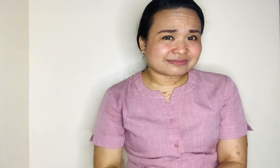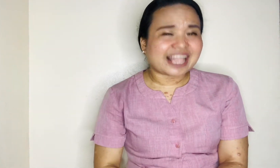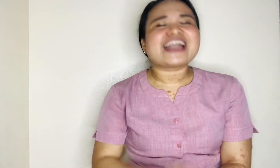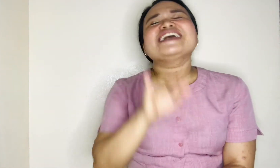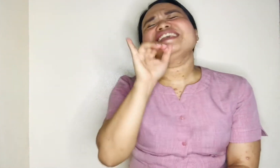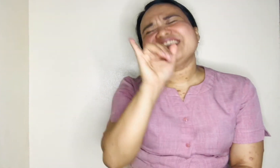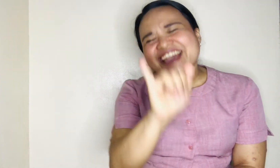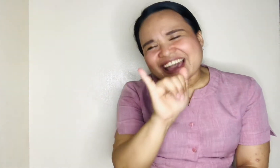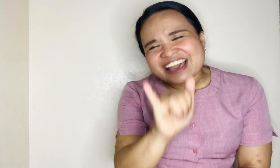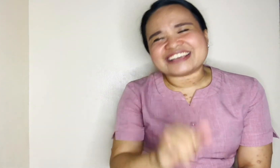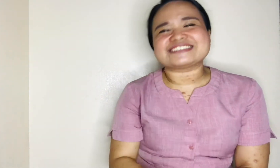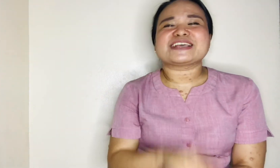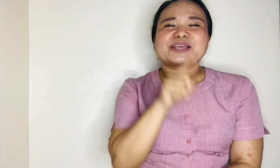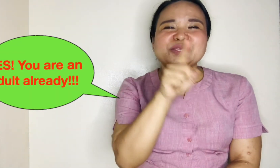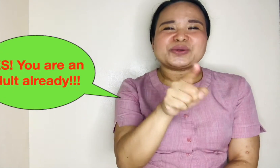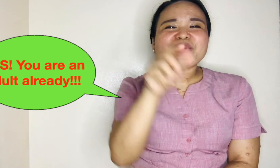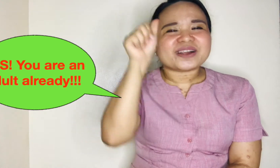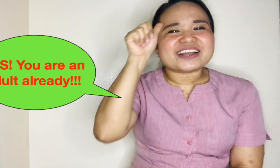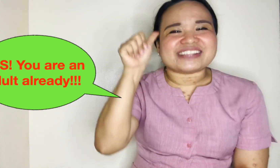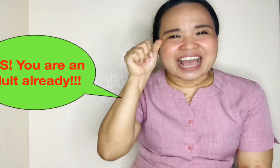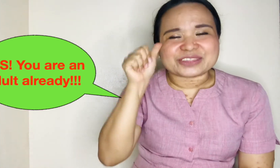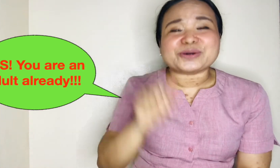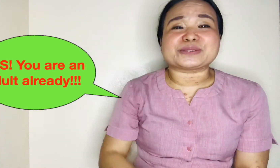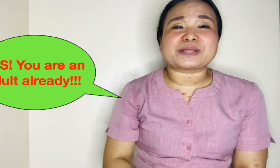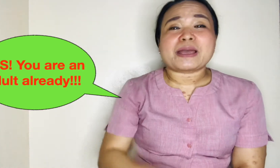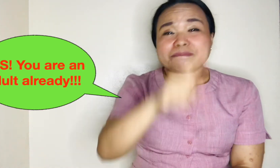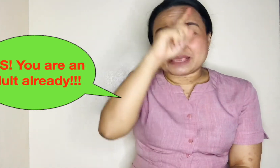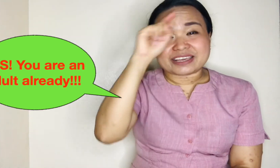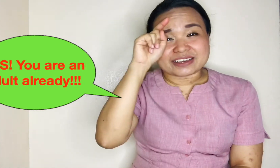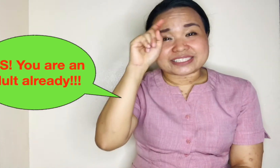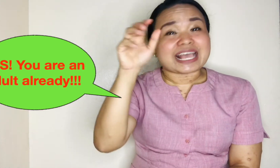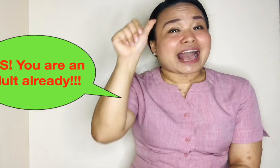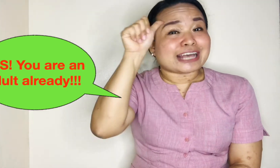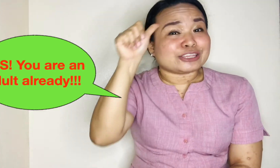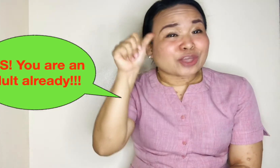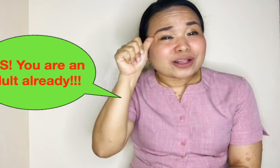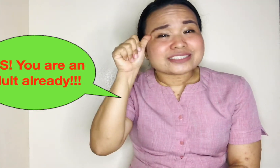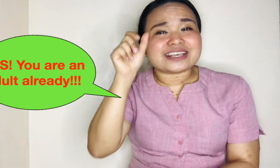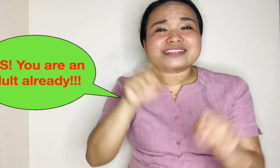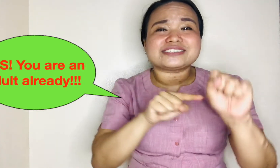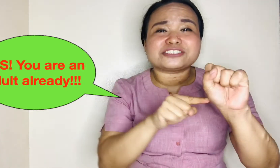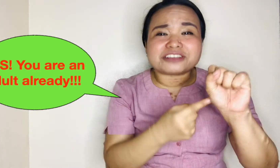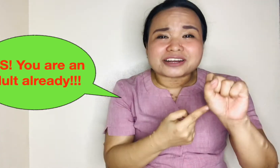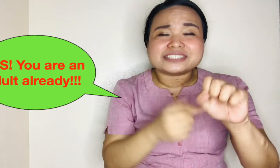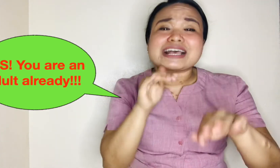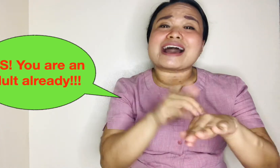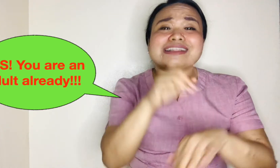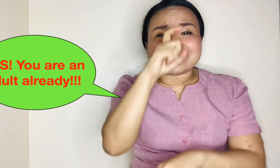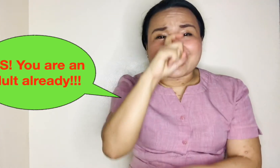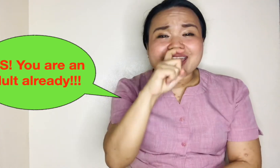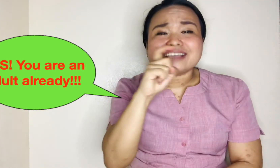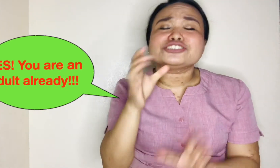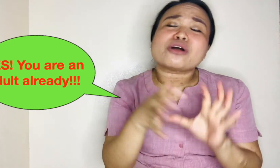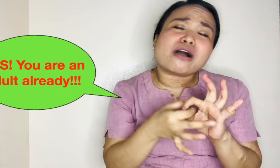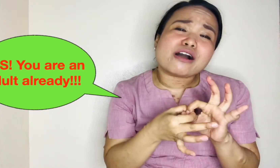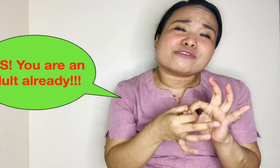Yes, you are an adult because Adolescent starts at the age of